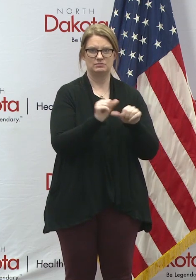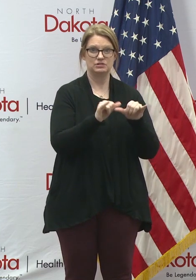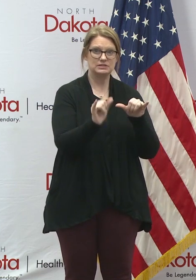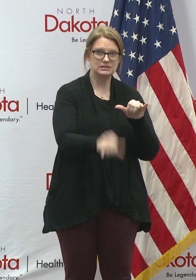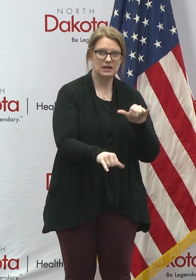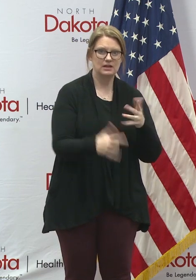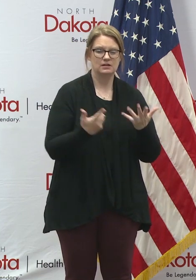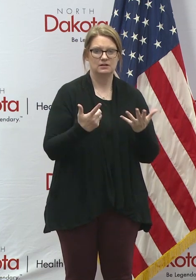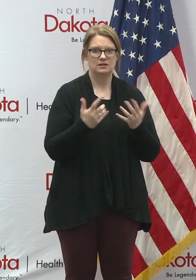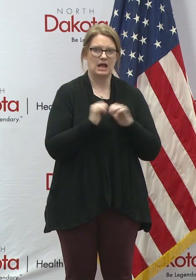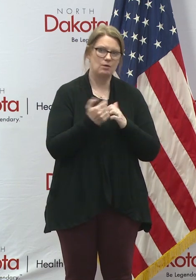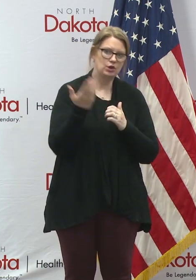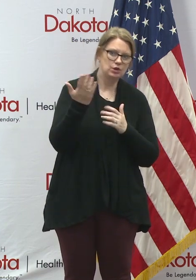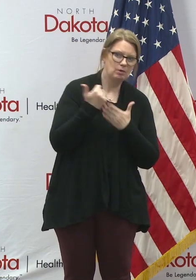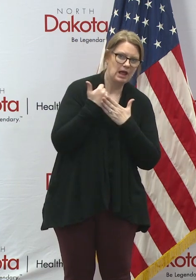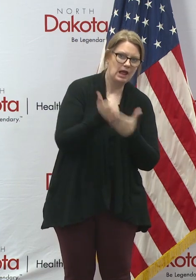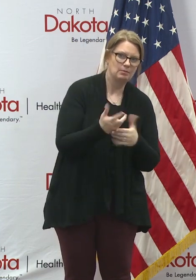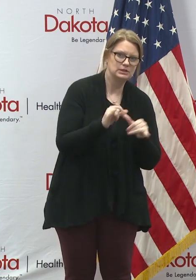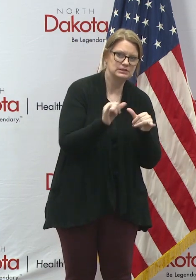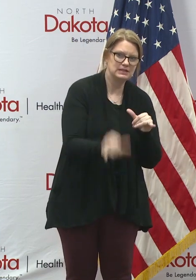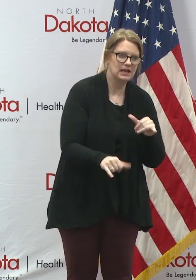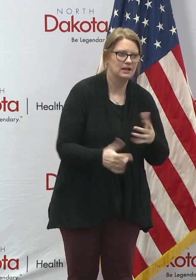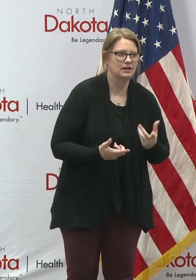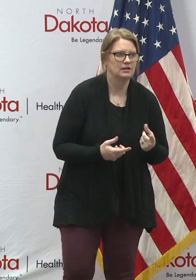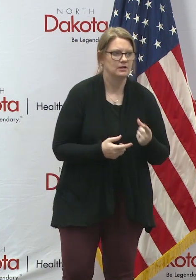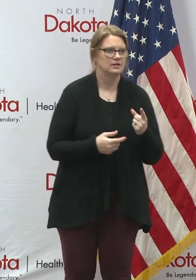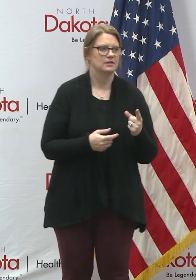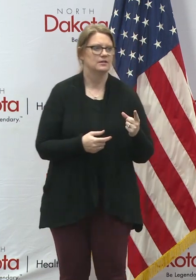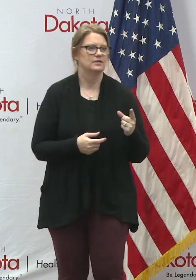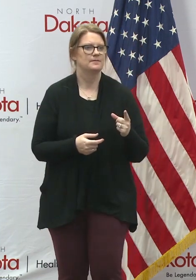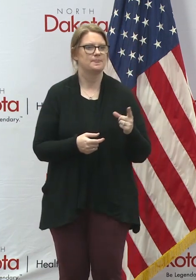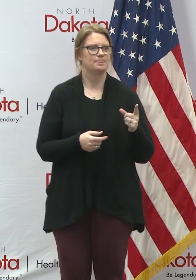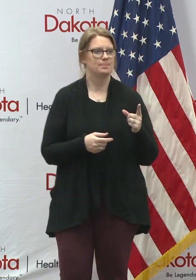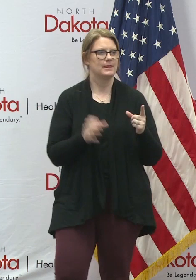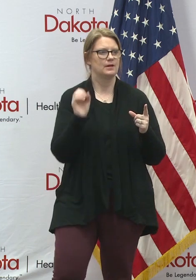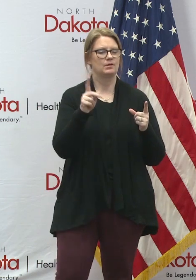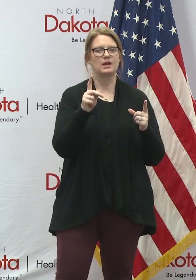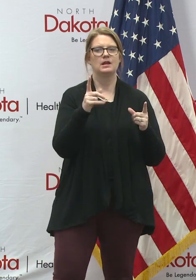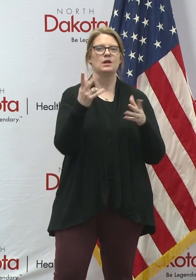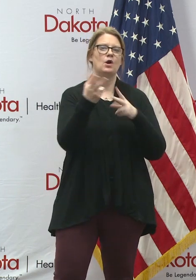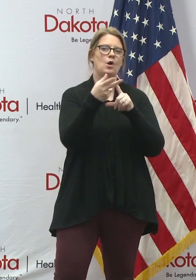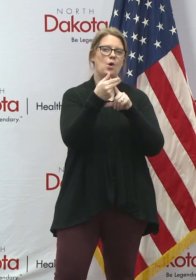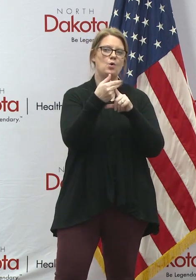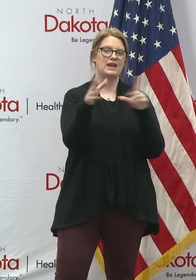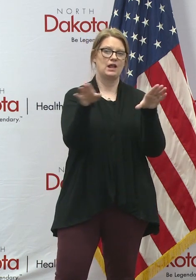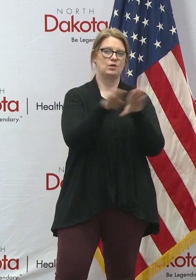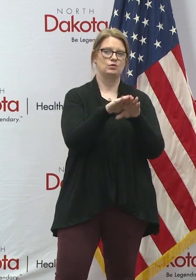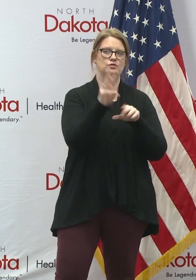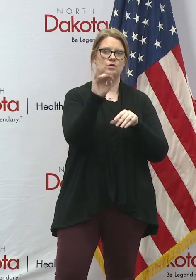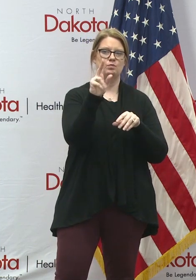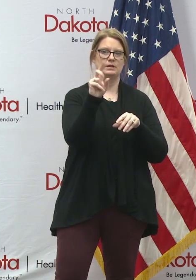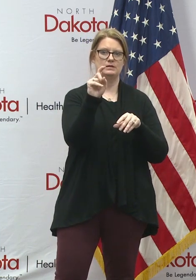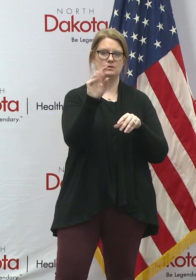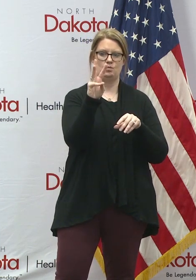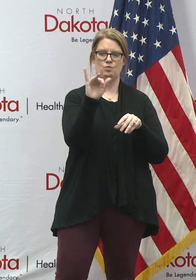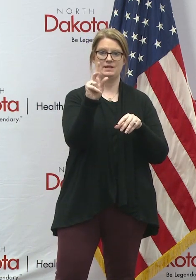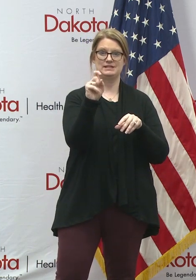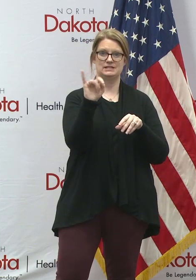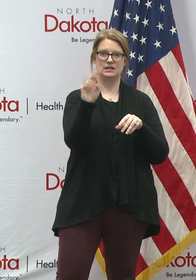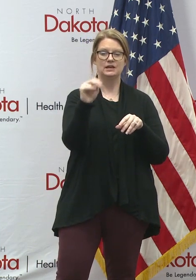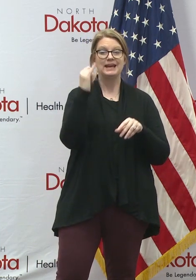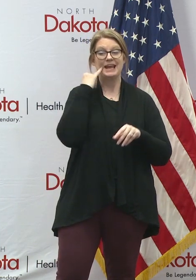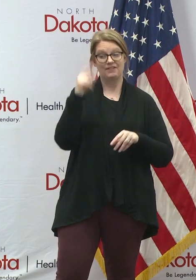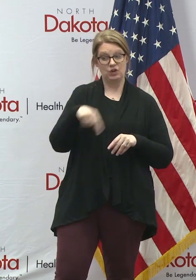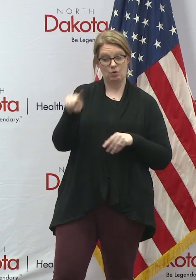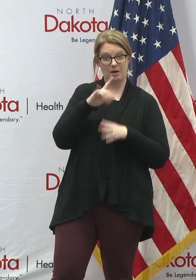do to help her stay. If everyone heard the question, we'll assume that, about a hotel closure in Williston. But I would encourage anybody whose business is shut